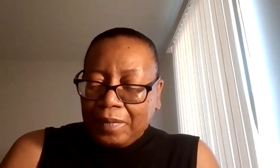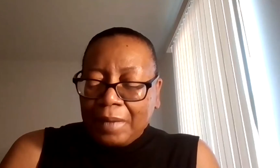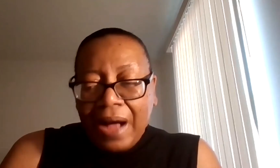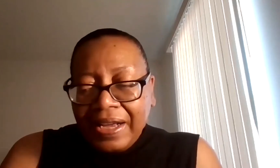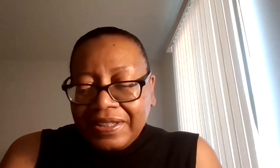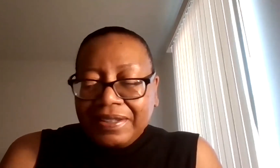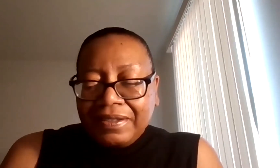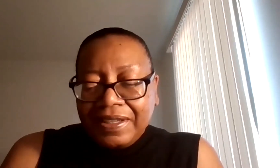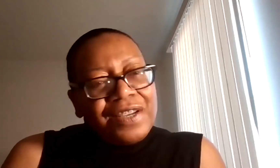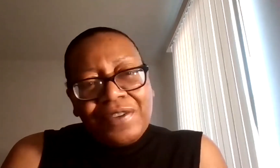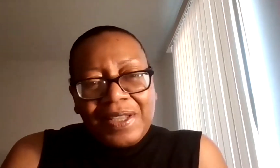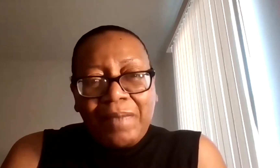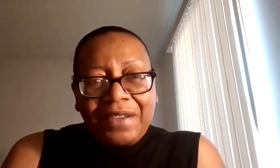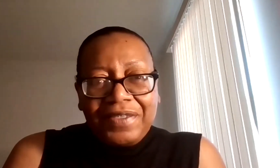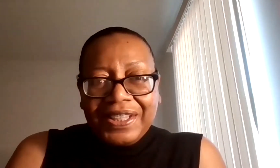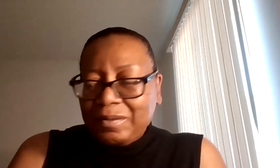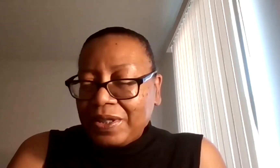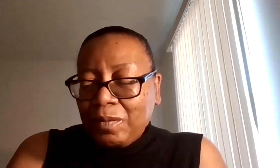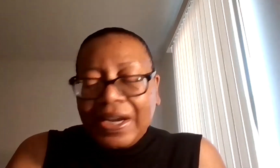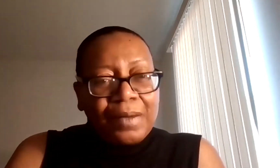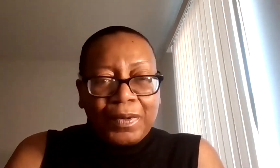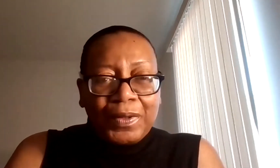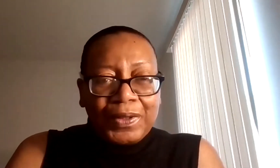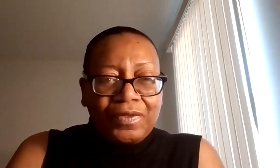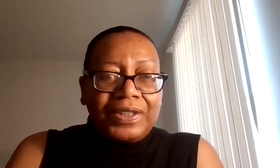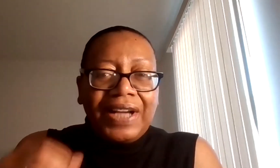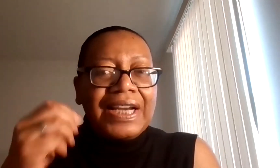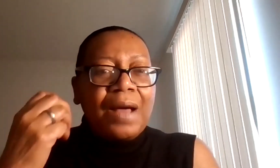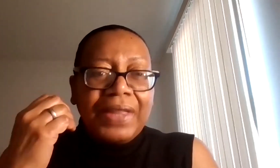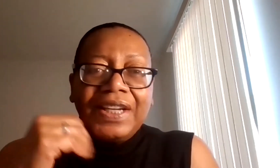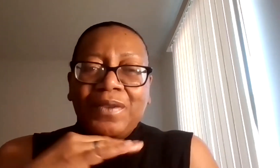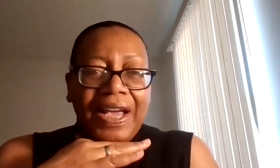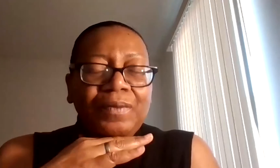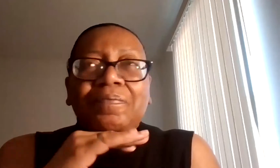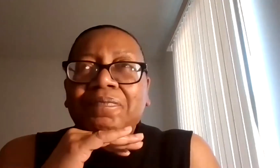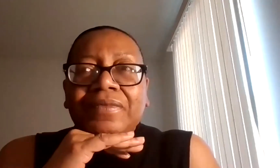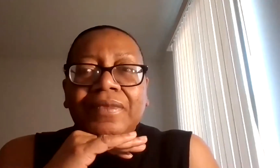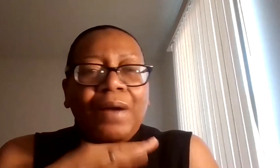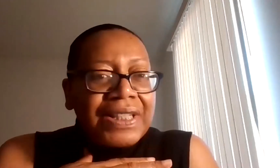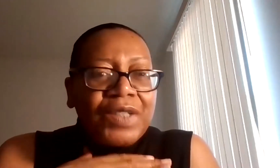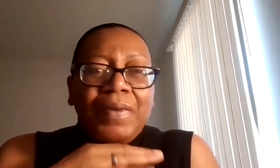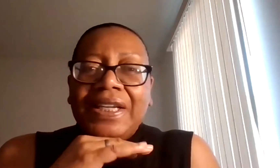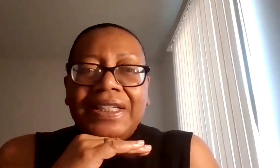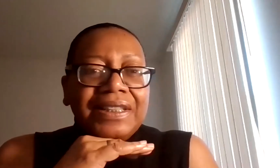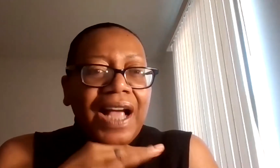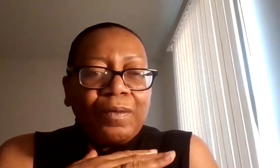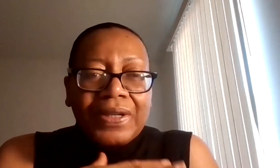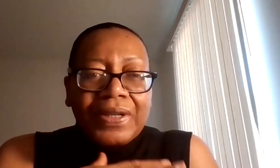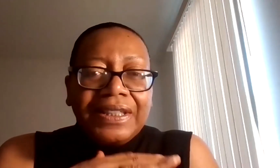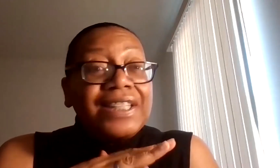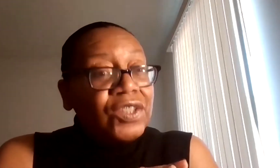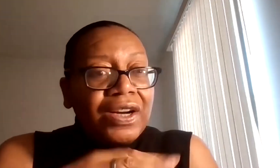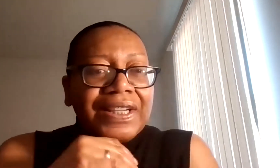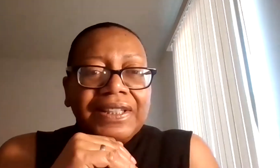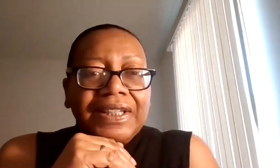But my, the difference in my feeling was when I pulled over and I'm thinking, okay, I wasn't speeding. I